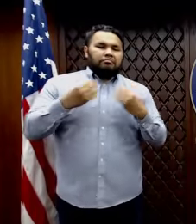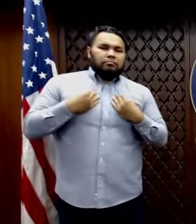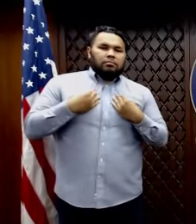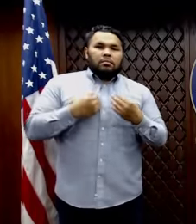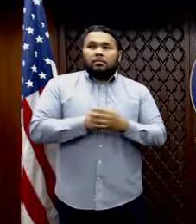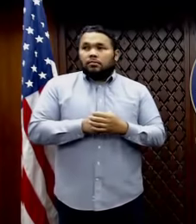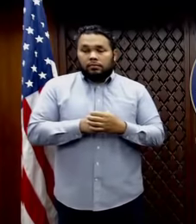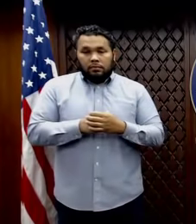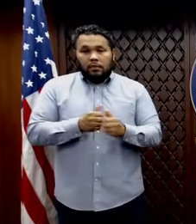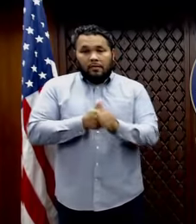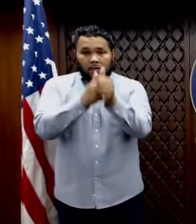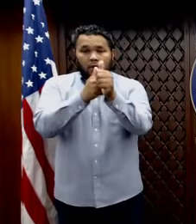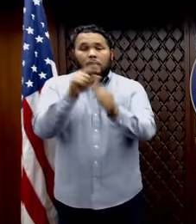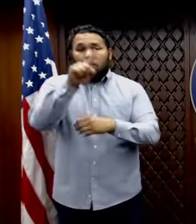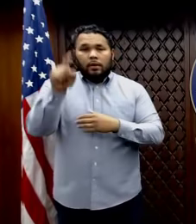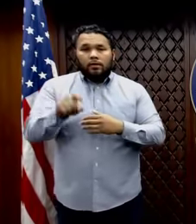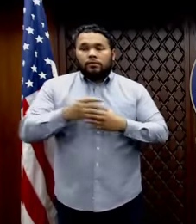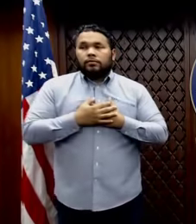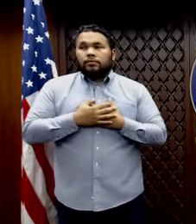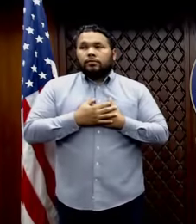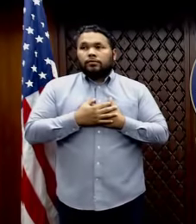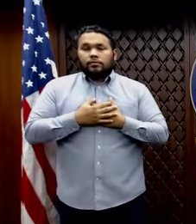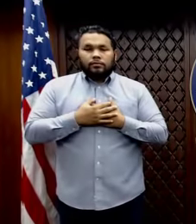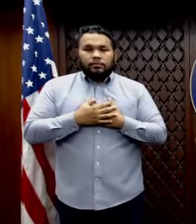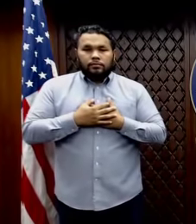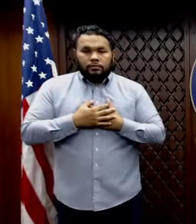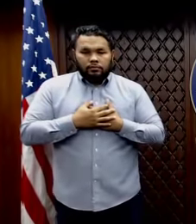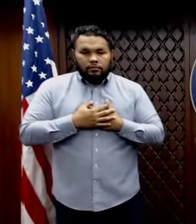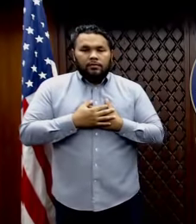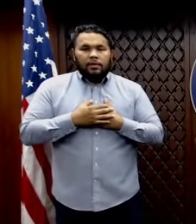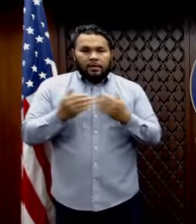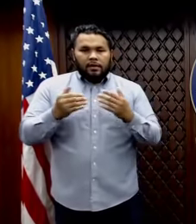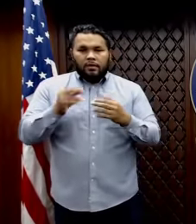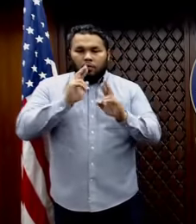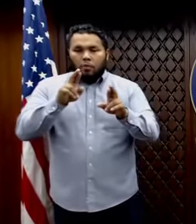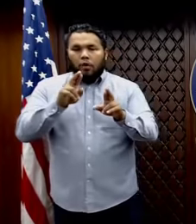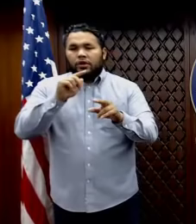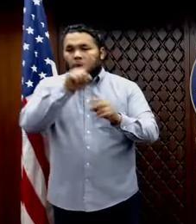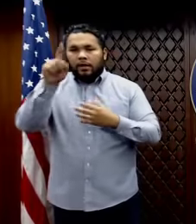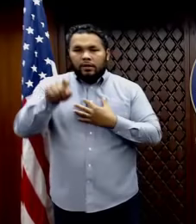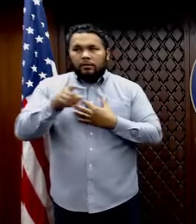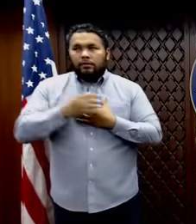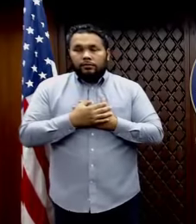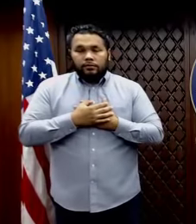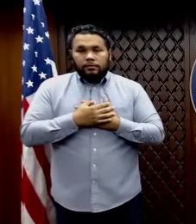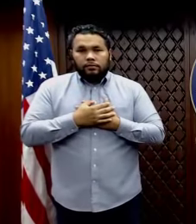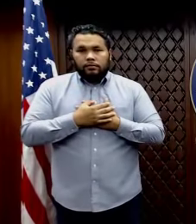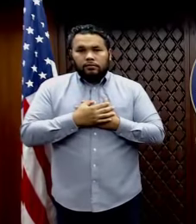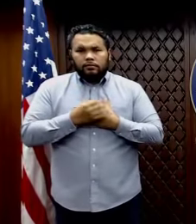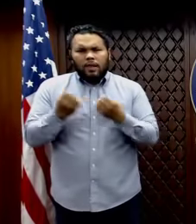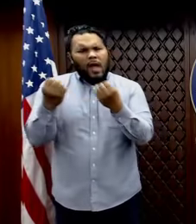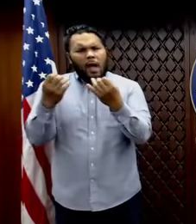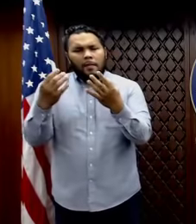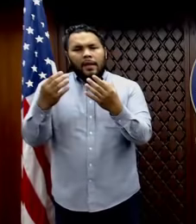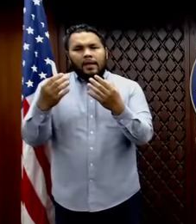Okay. Thank you. And my next question is, how many sailors will be